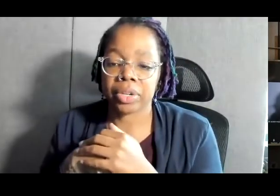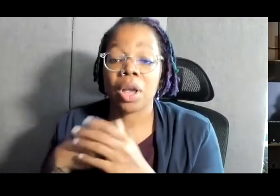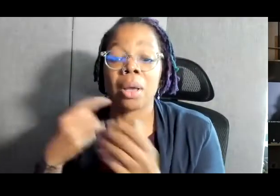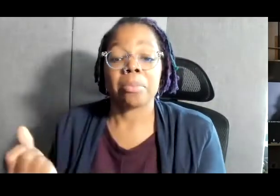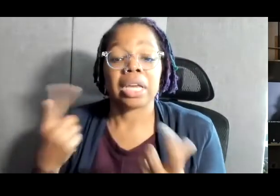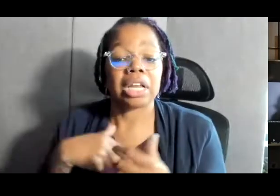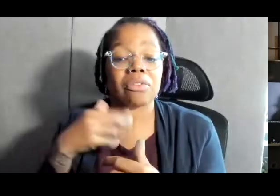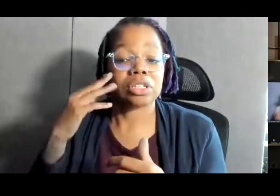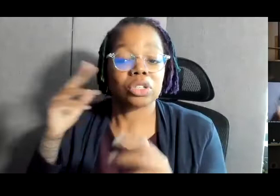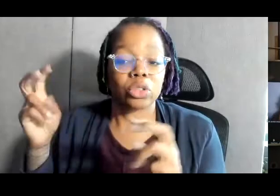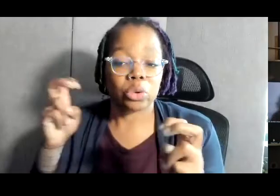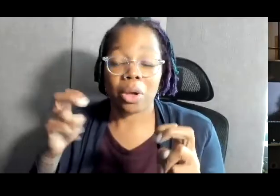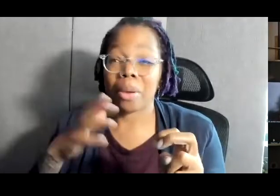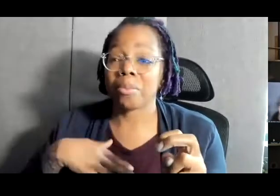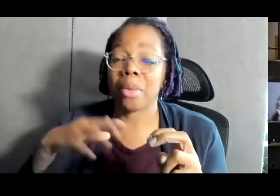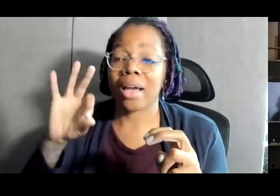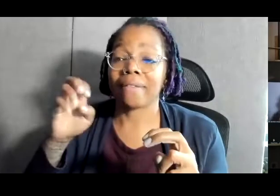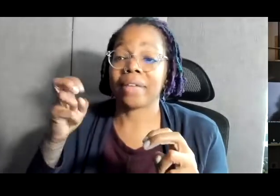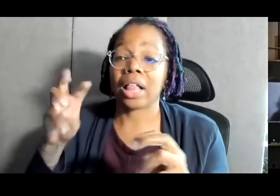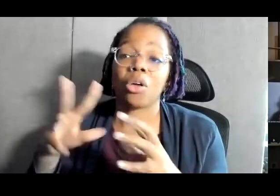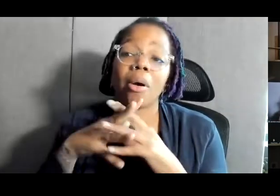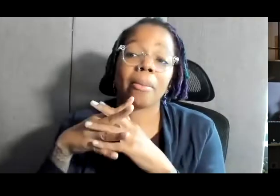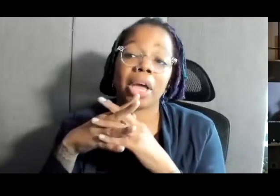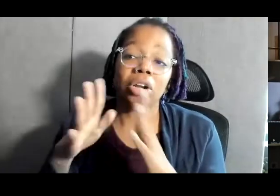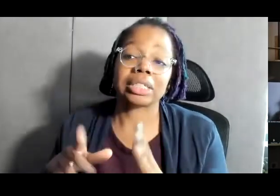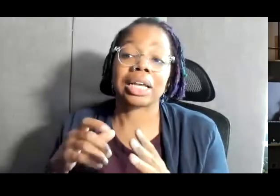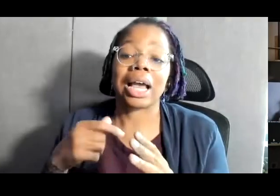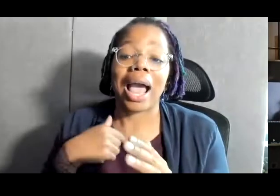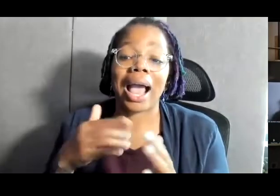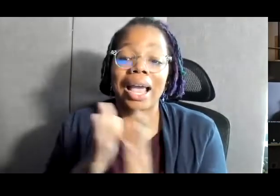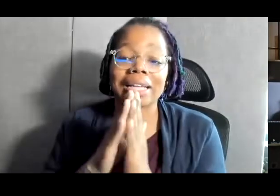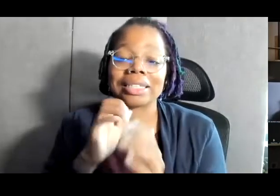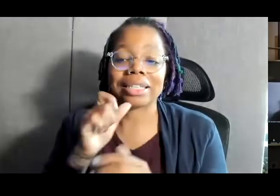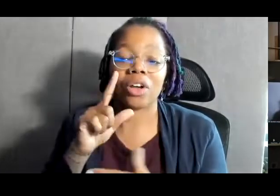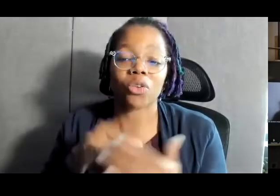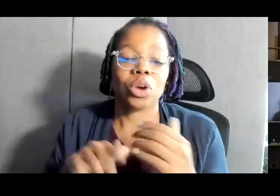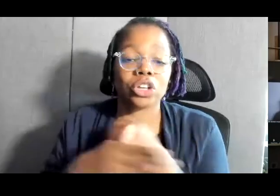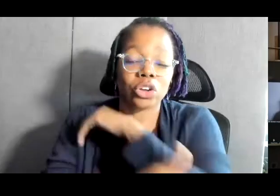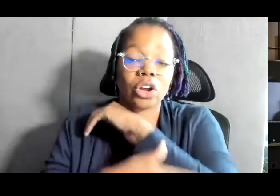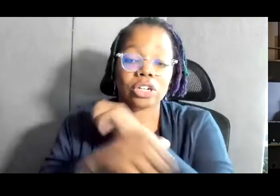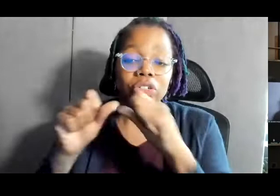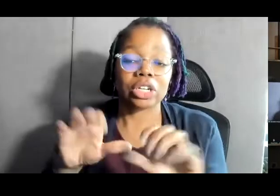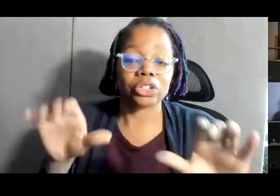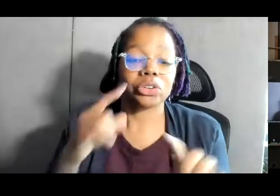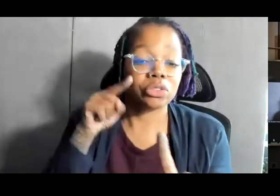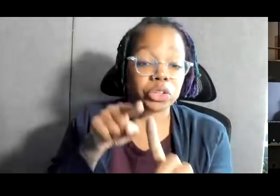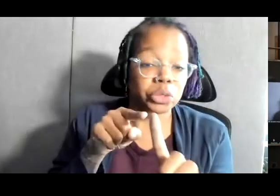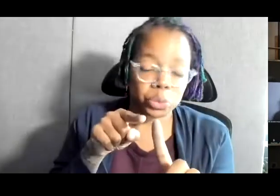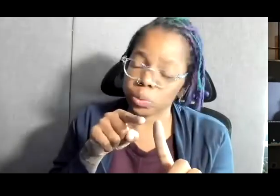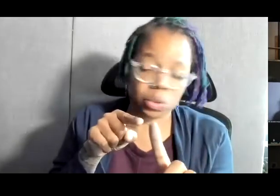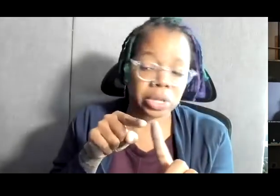and so my fellow Americans, I ask not what your country can do for you,